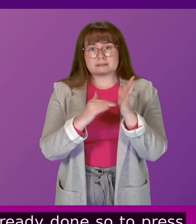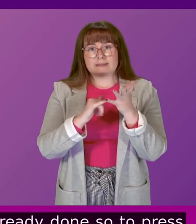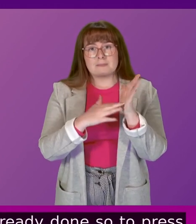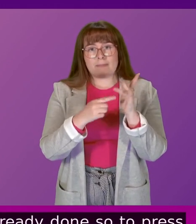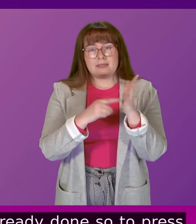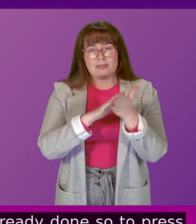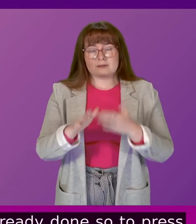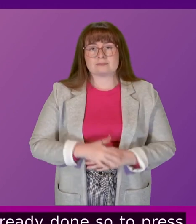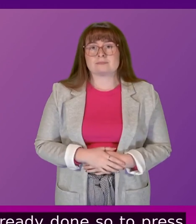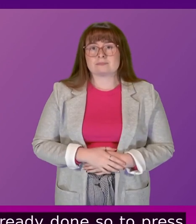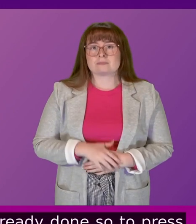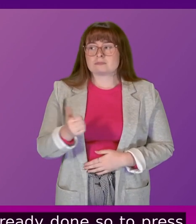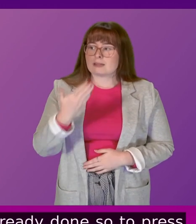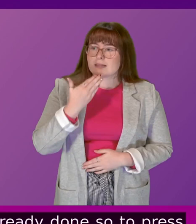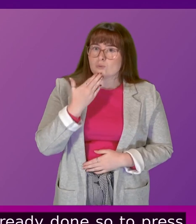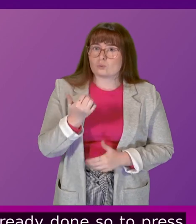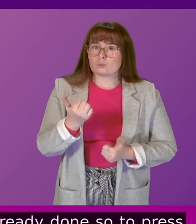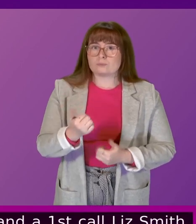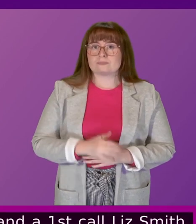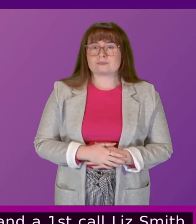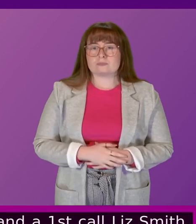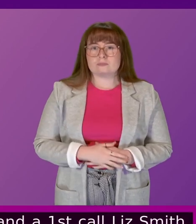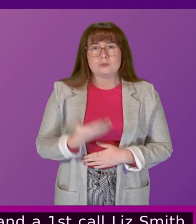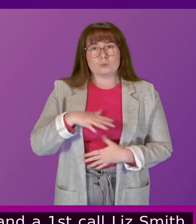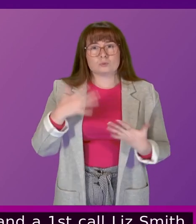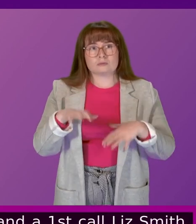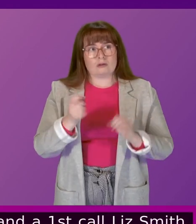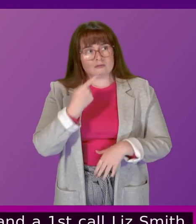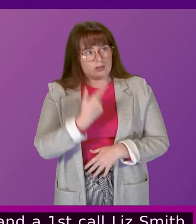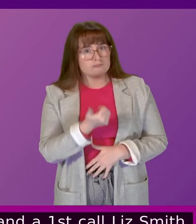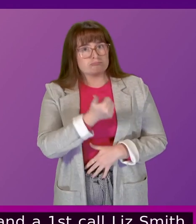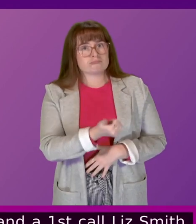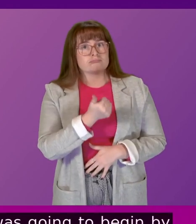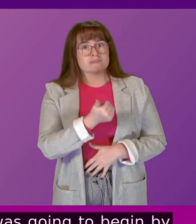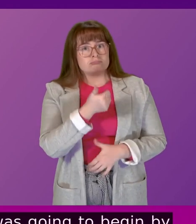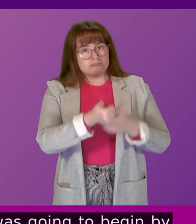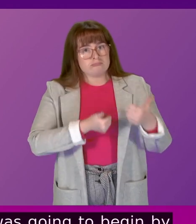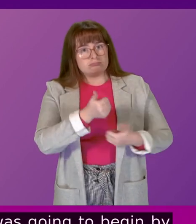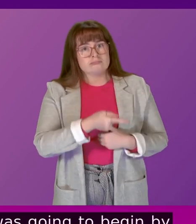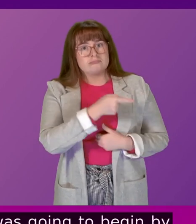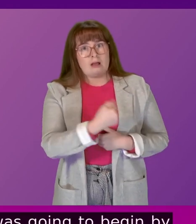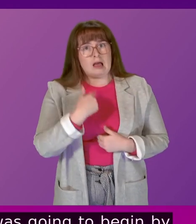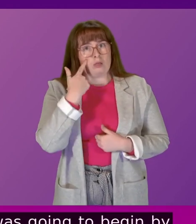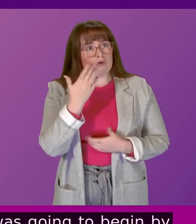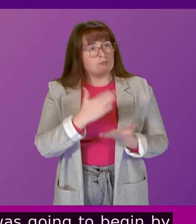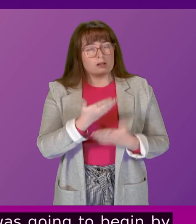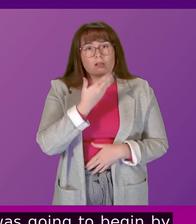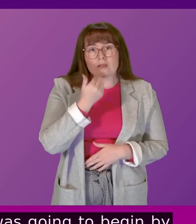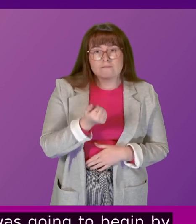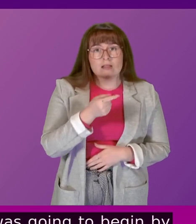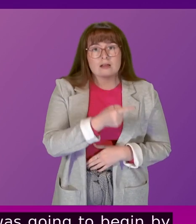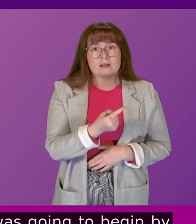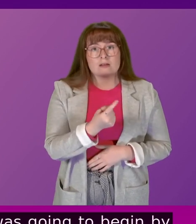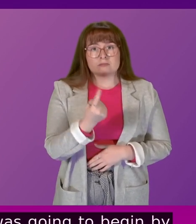Thank you, President Officer. I was going to begin by complimenting the Cabinet Secretary who I thought was very gracious at the